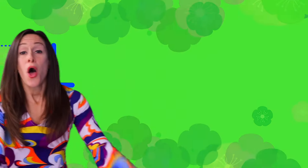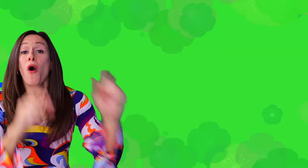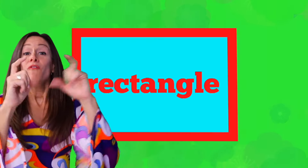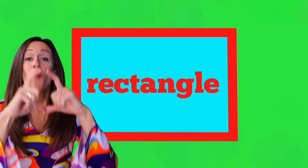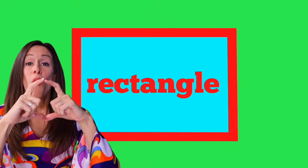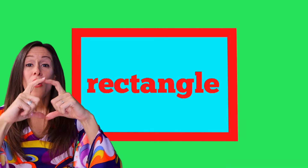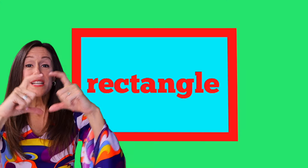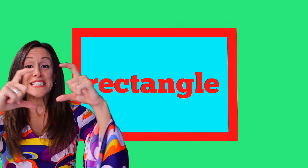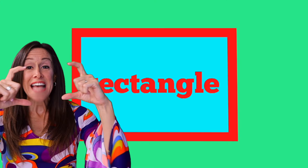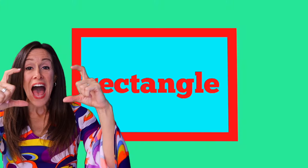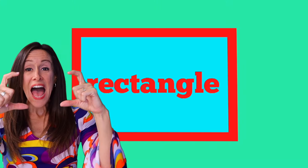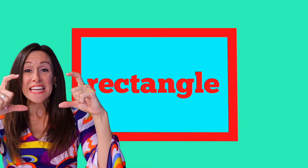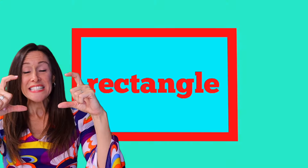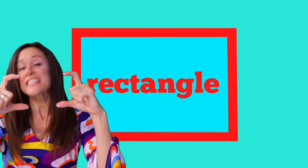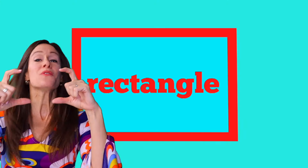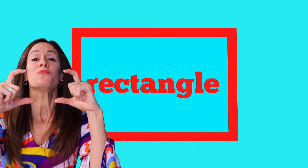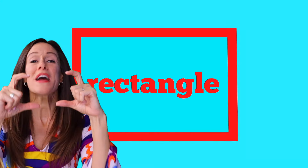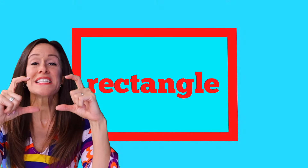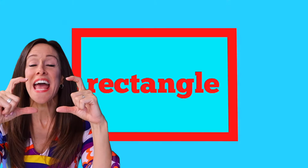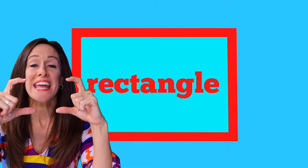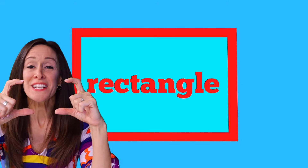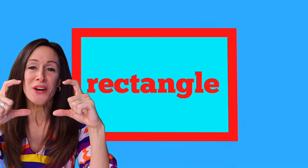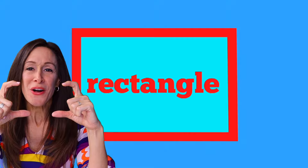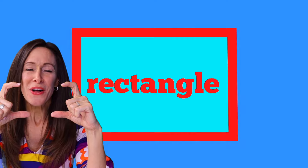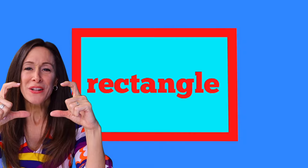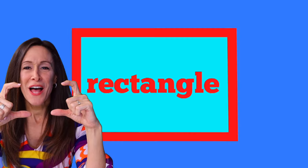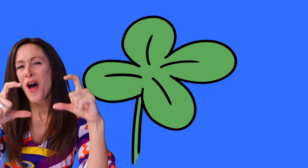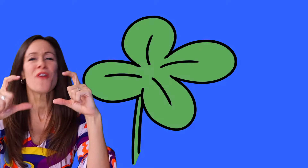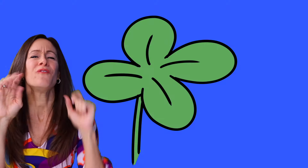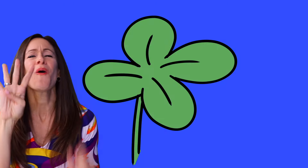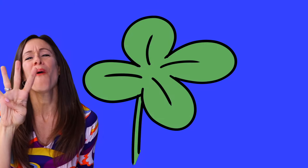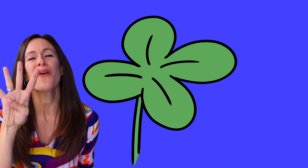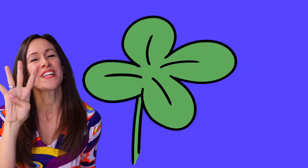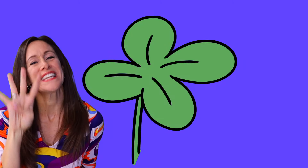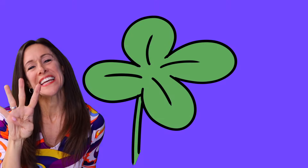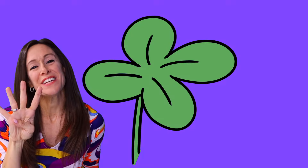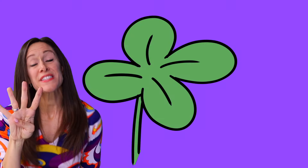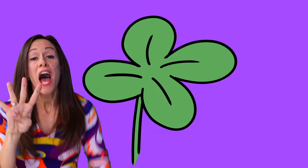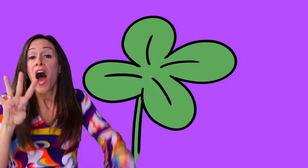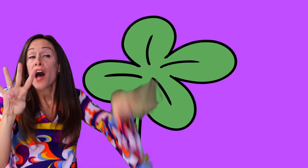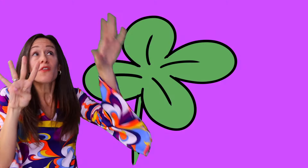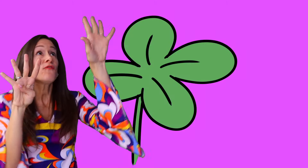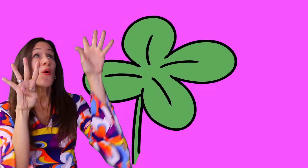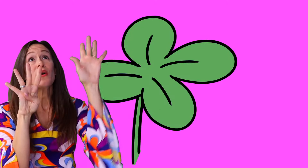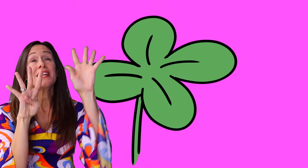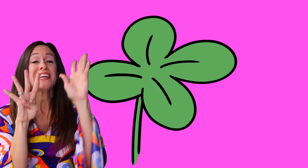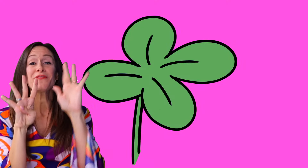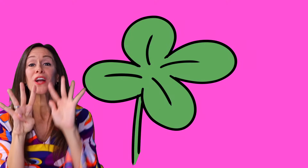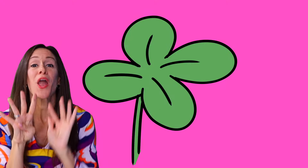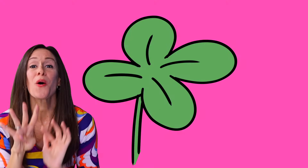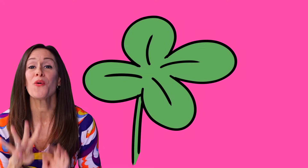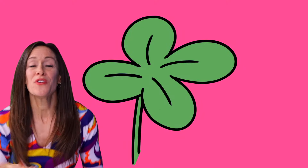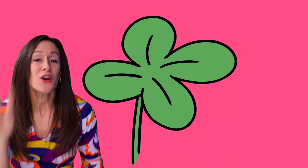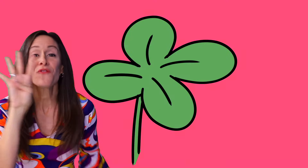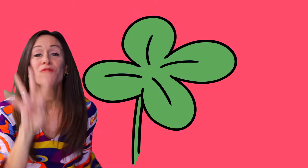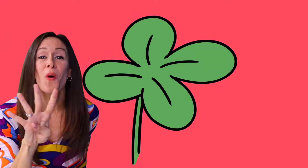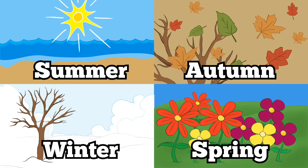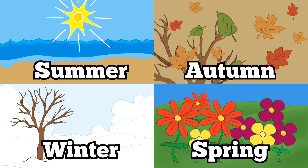Four sides to a rectangle Four leaves on a four-leaf clover Four